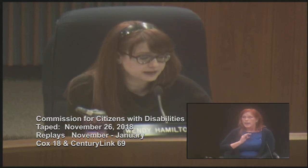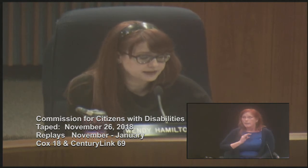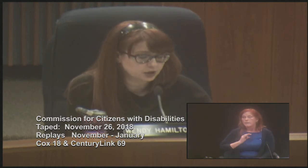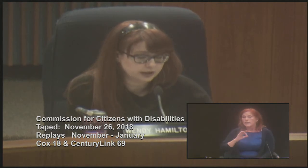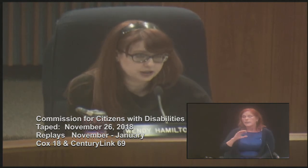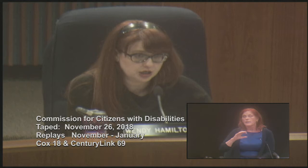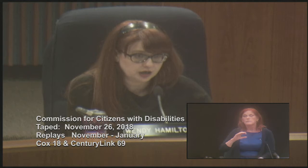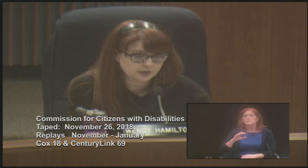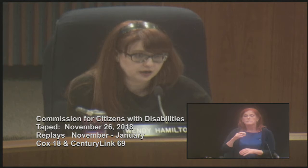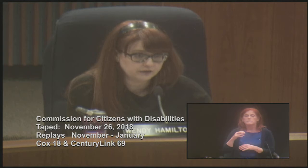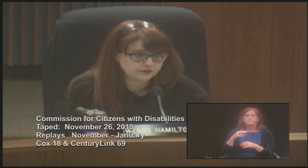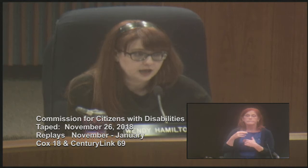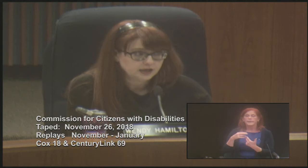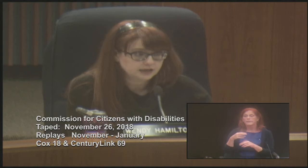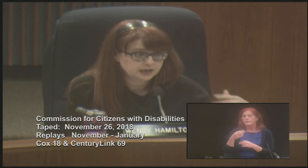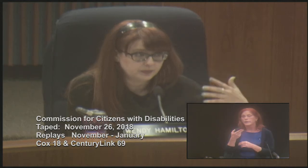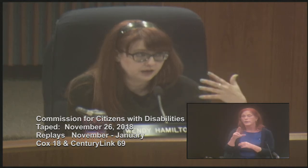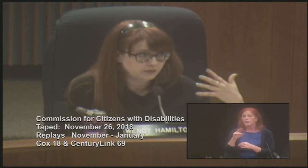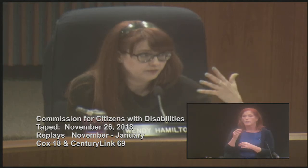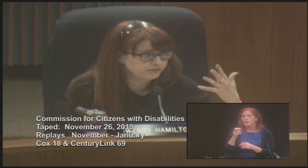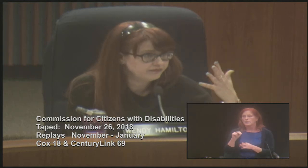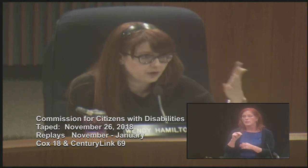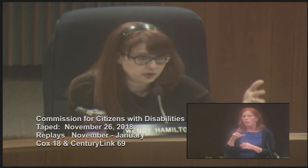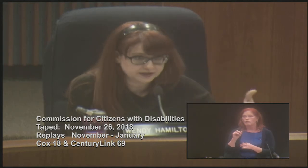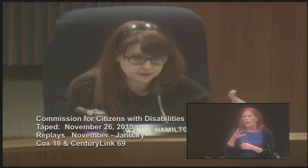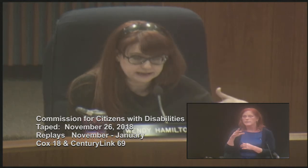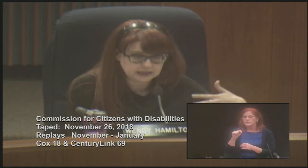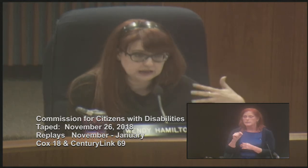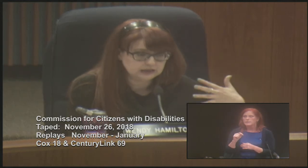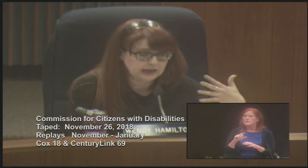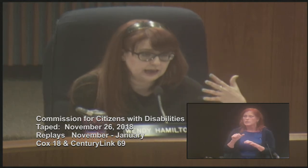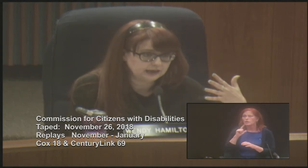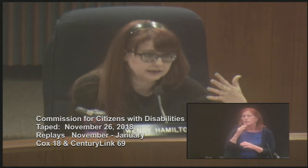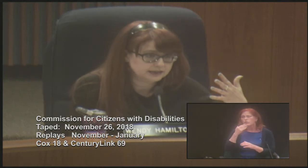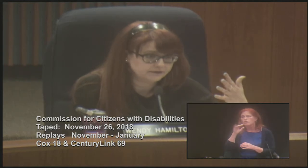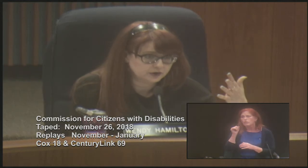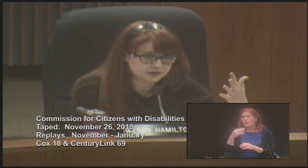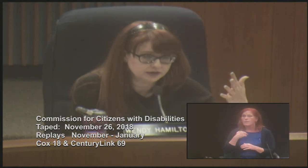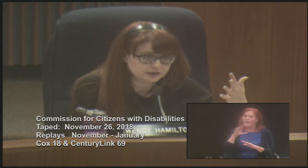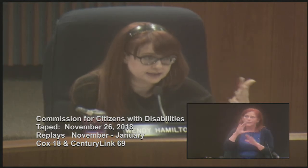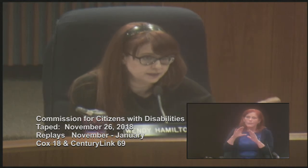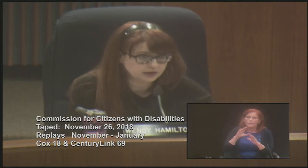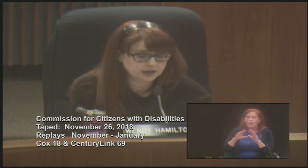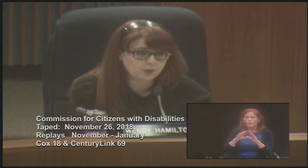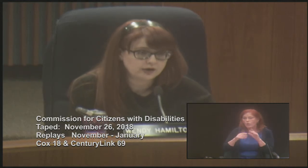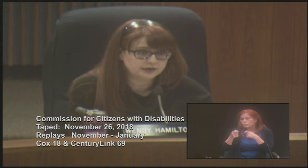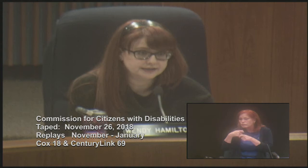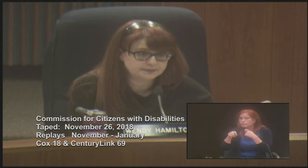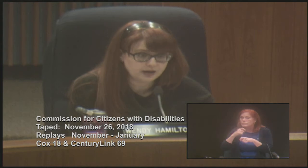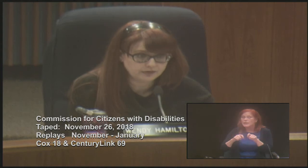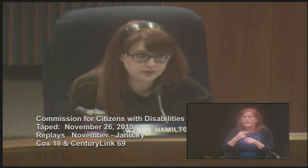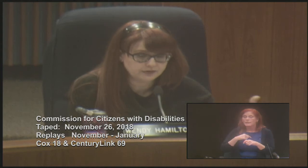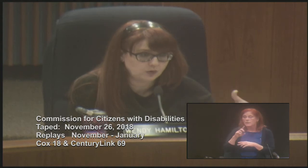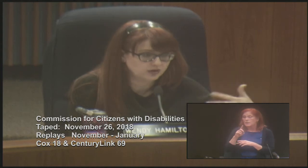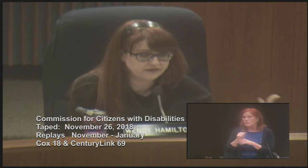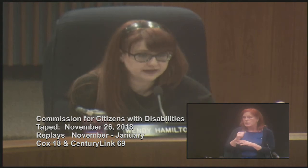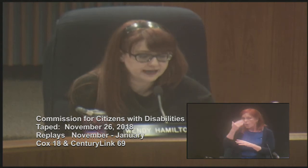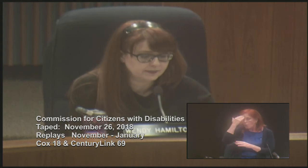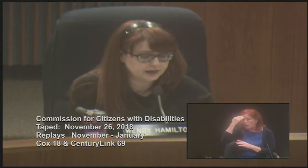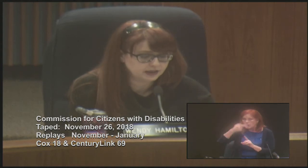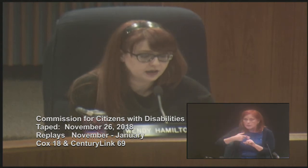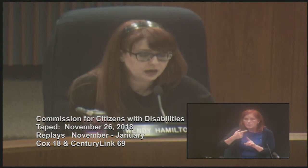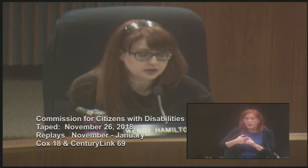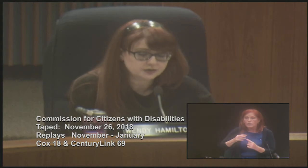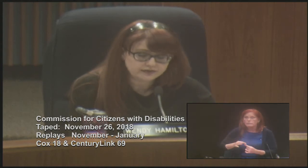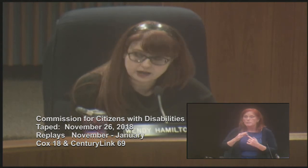Department does a great job of keeping photos updated. And if there's a disability awareness month or